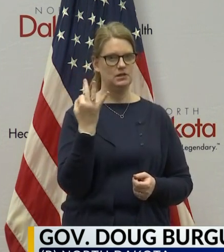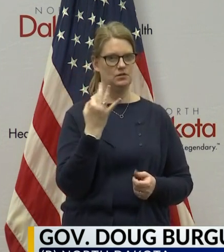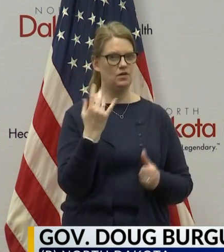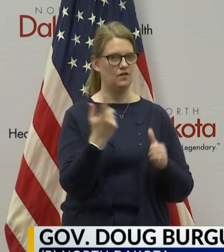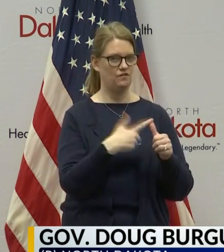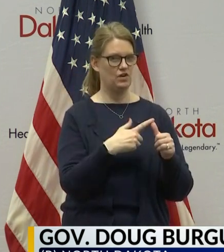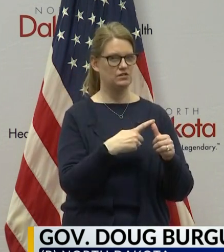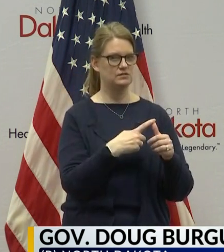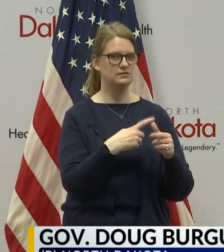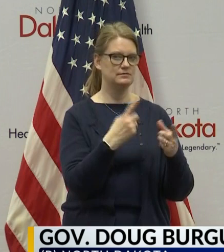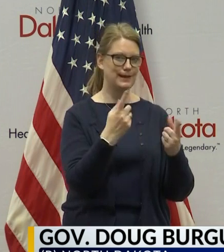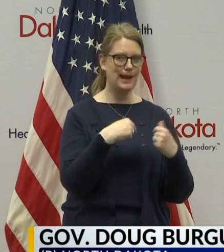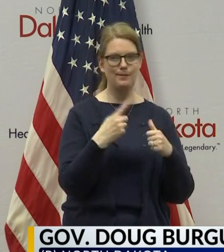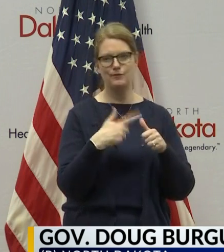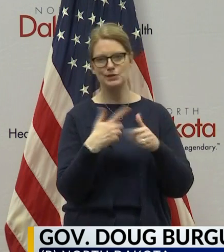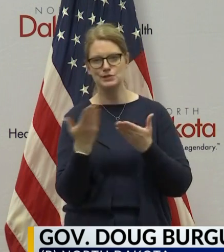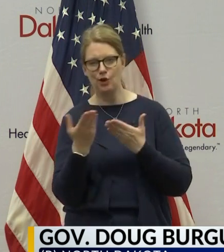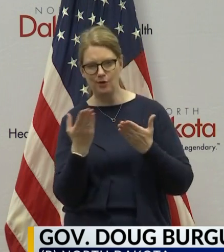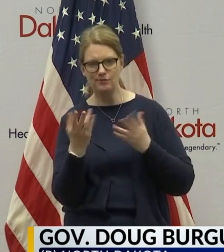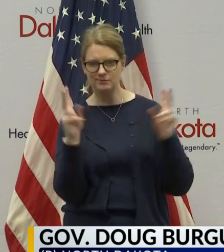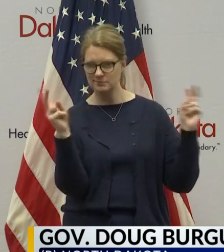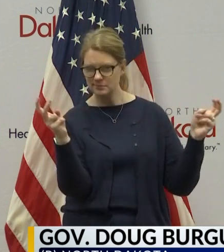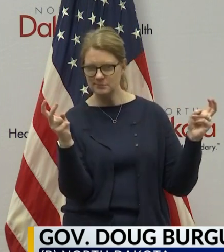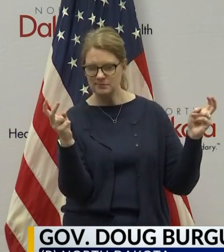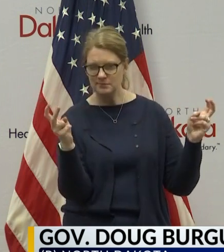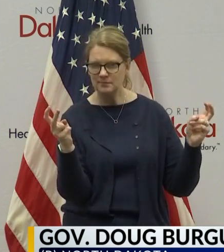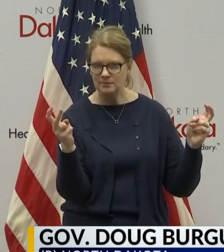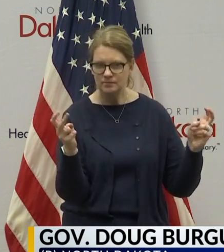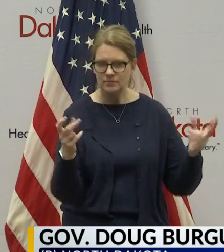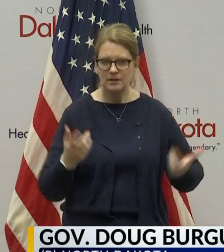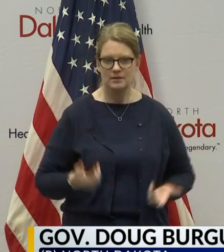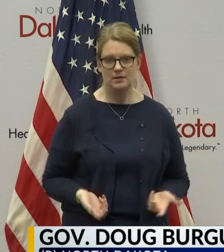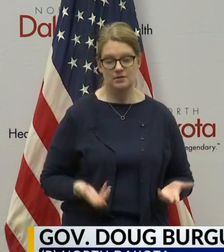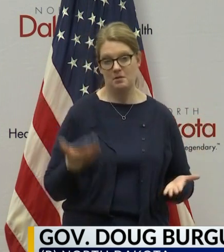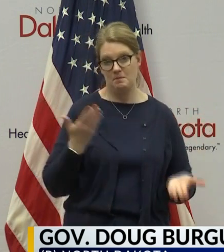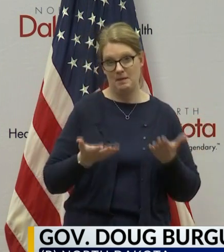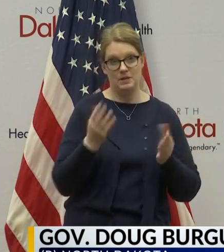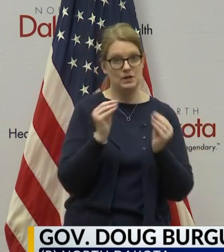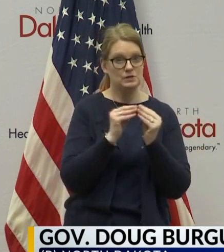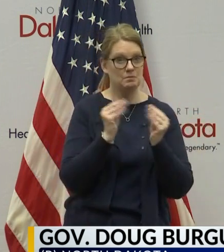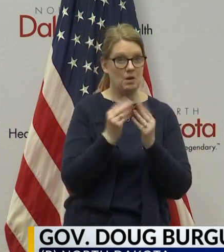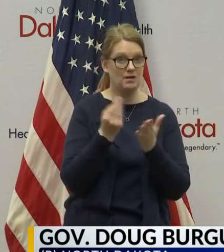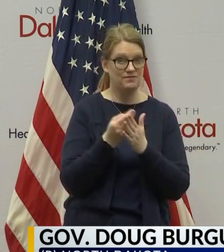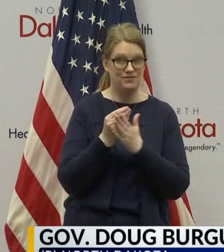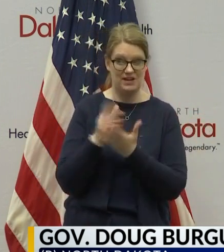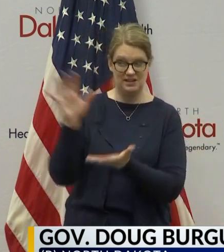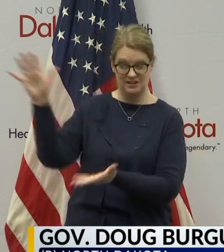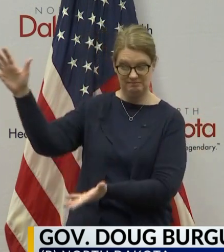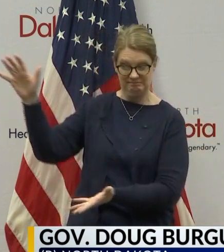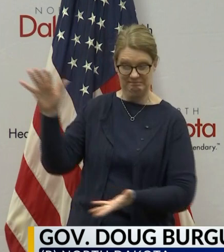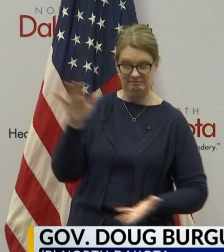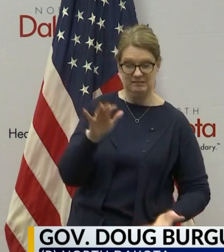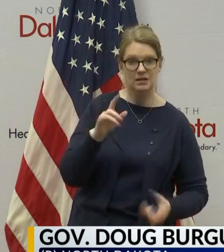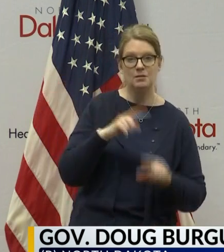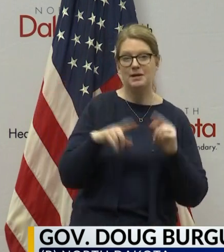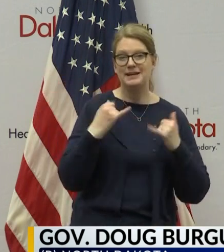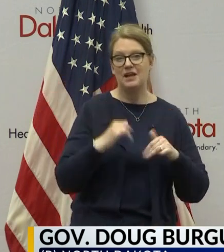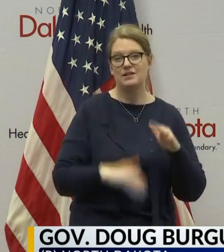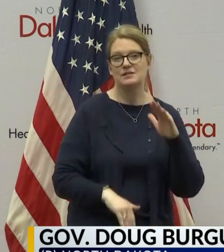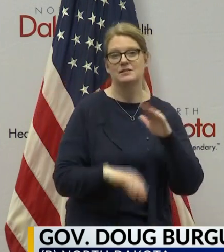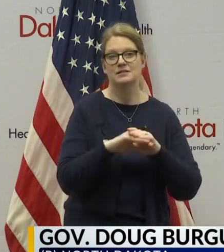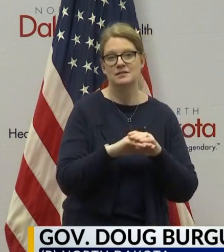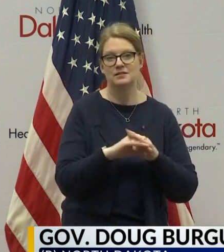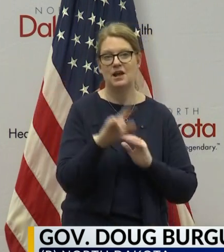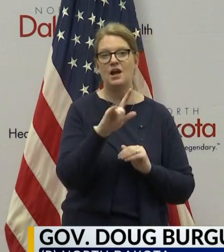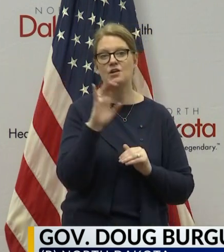-come, first-served basis because maybe there's more funding coming later, but there's a cap on some of these things in the